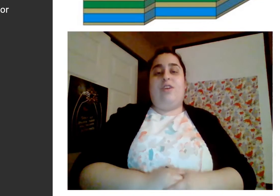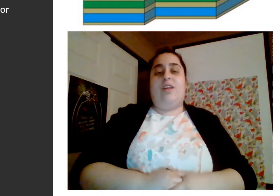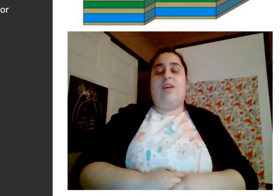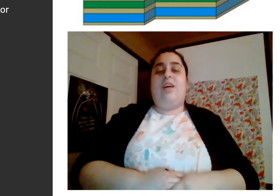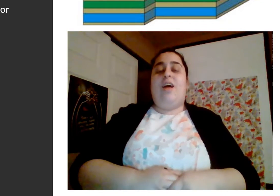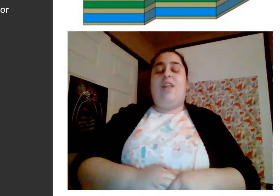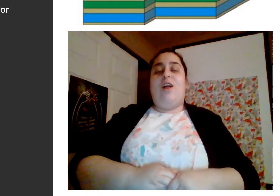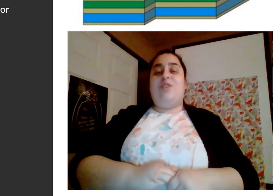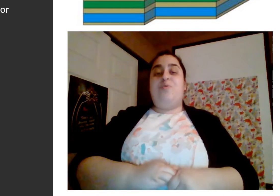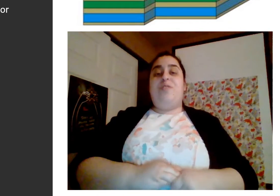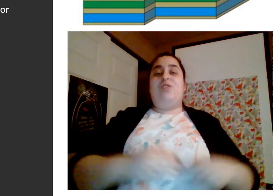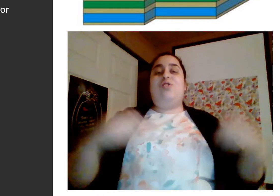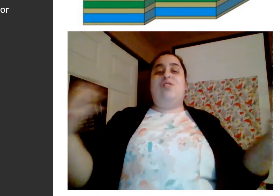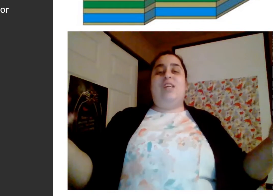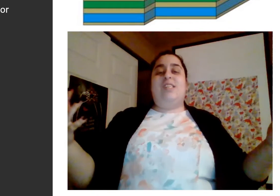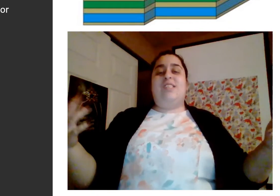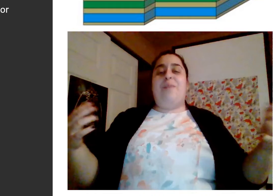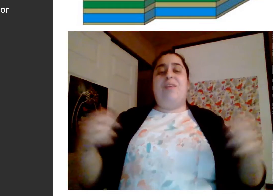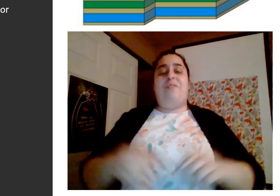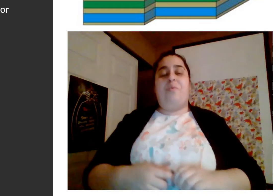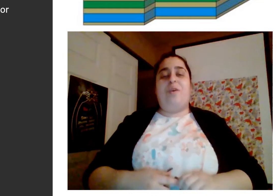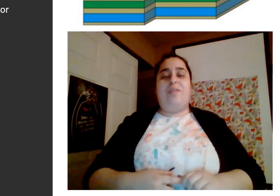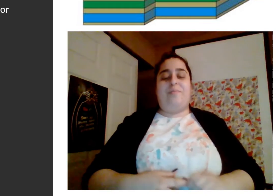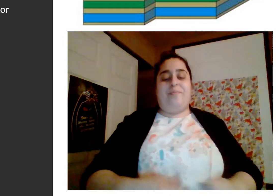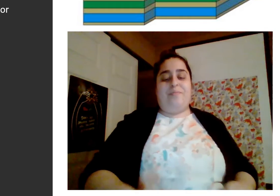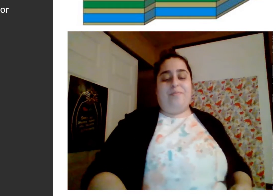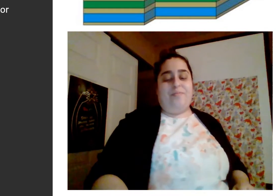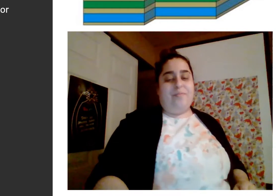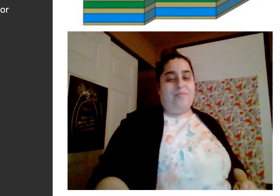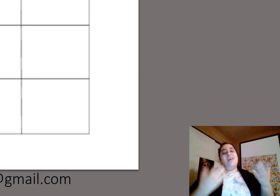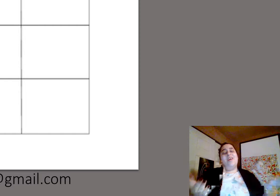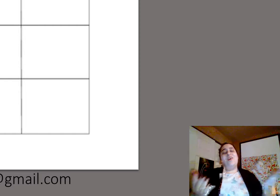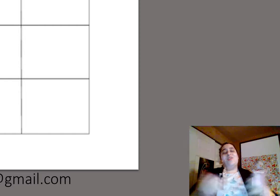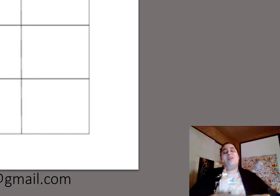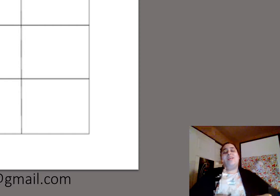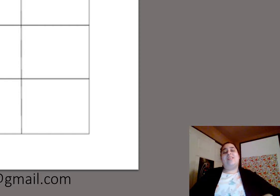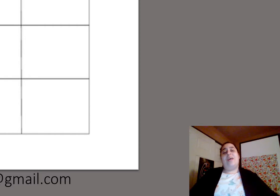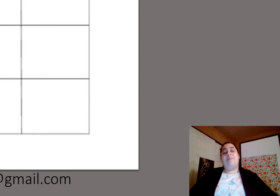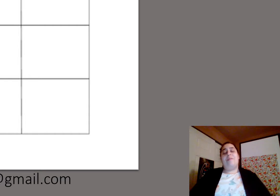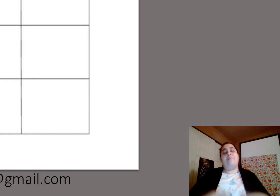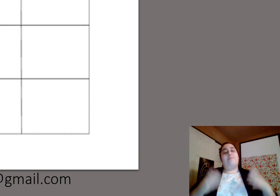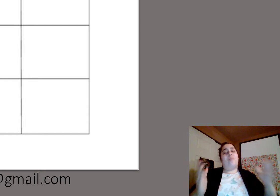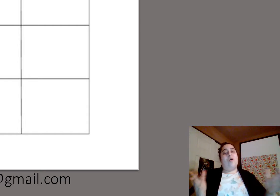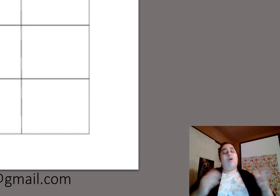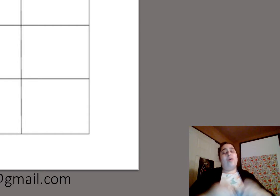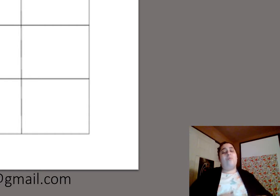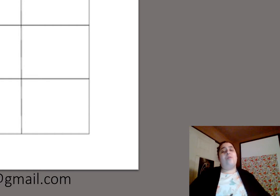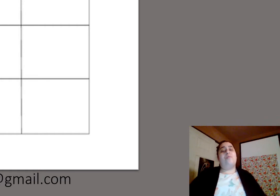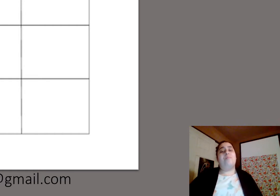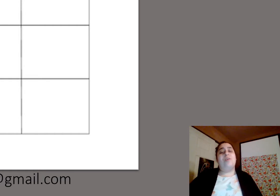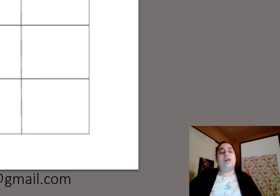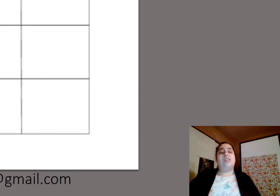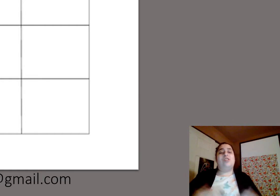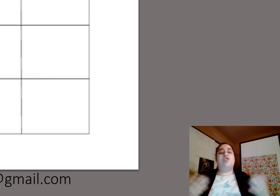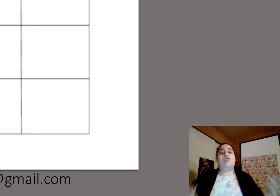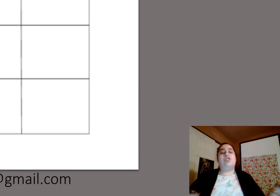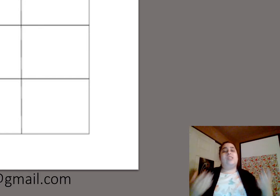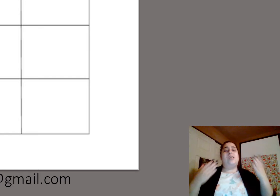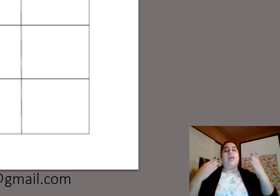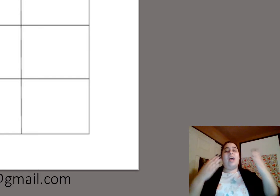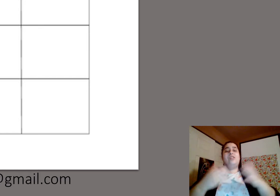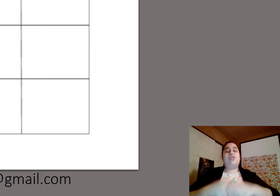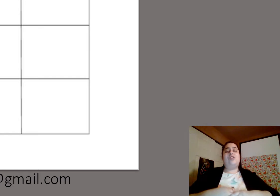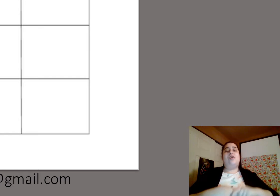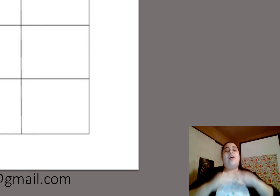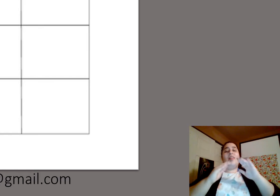Good. Now let's move into today's assignment, everyone. Here's today's assignment. All I want from you guys is to